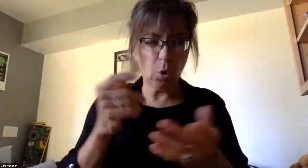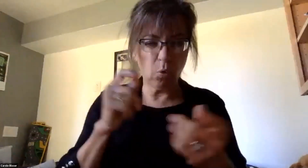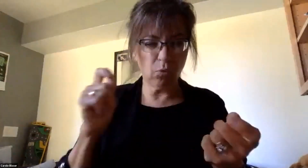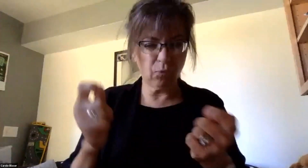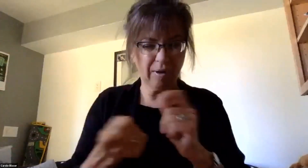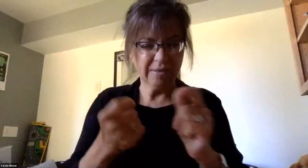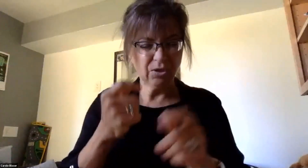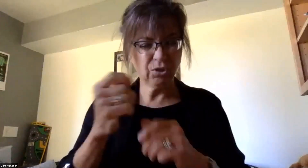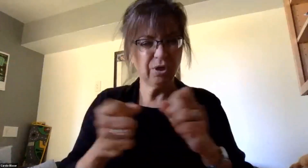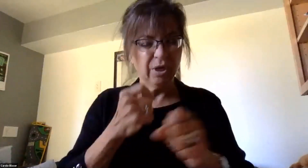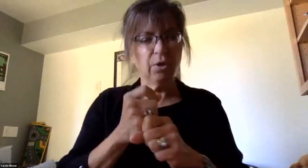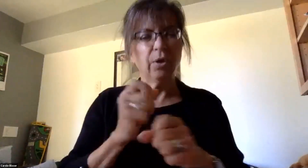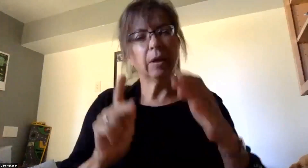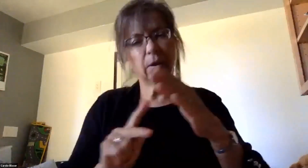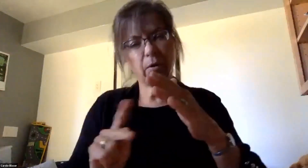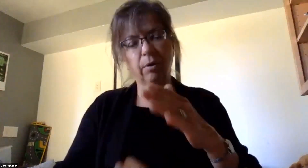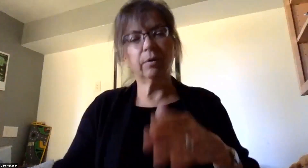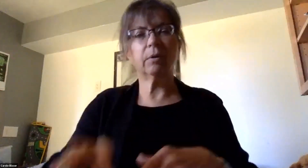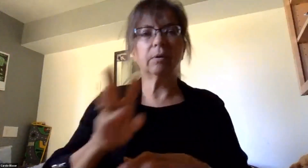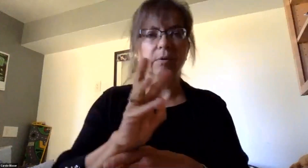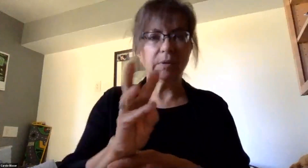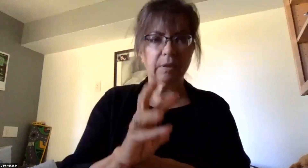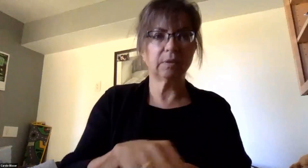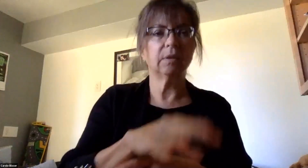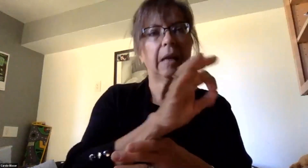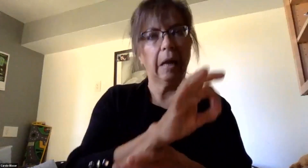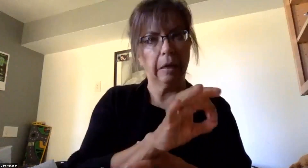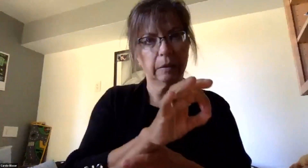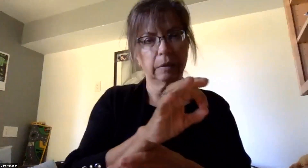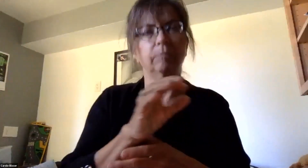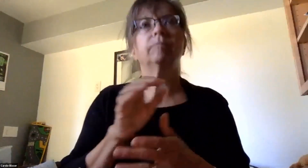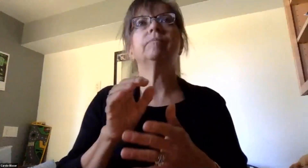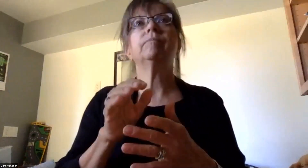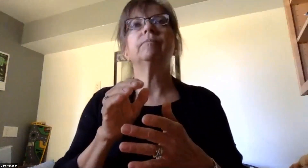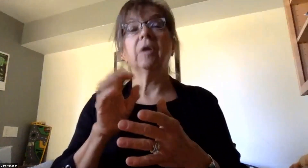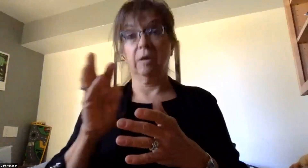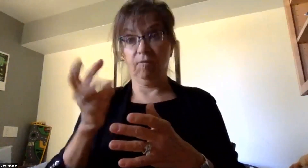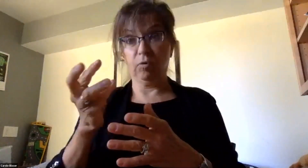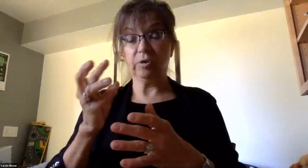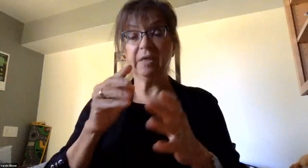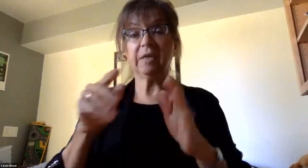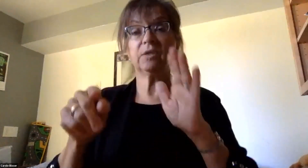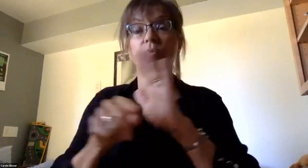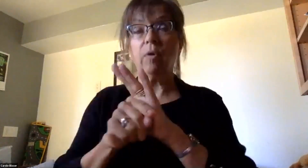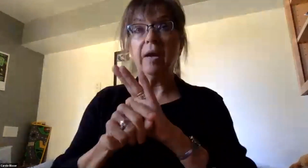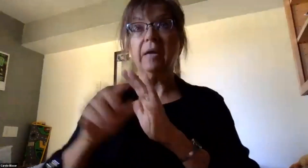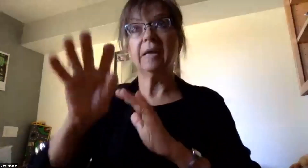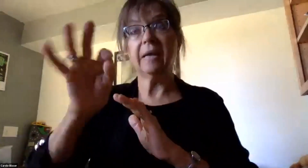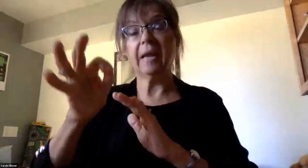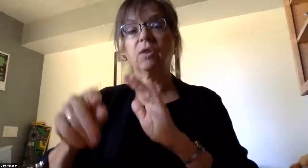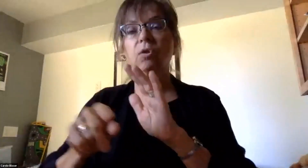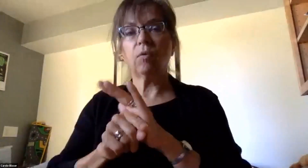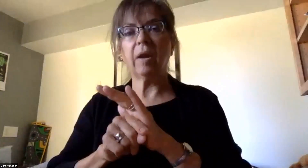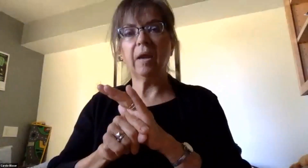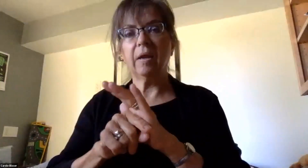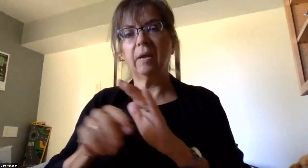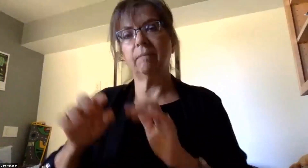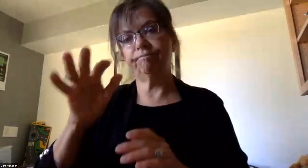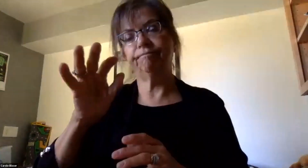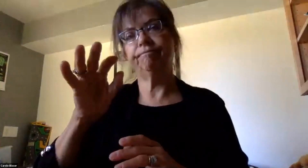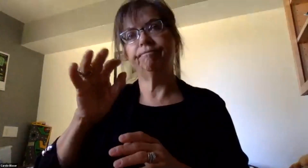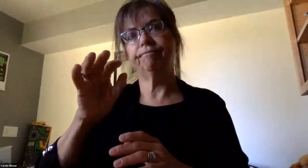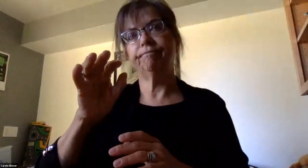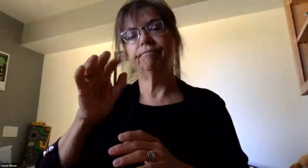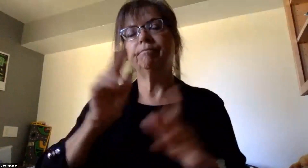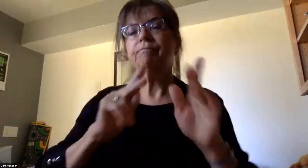kindergarten, sixth grade, and ninth grade. So for our sixth grade and ninth grade freshman orientation, the question was asked